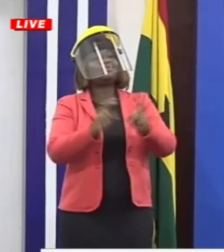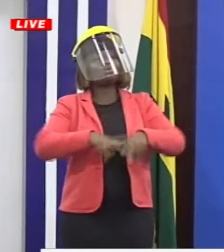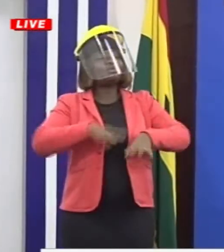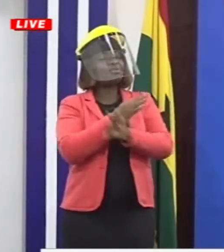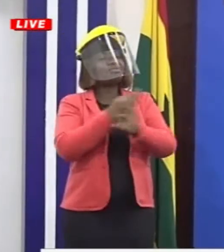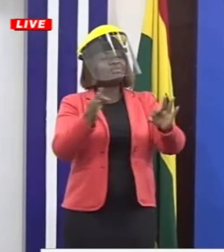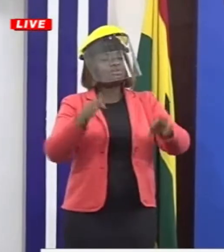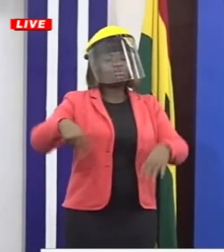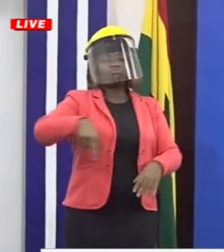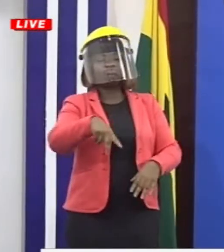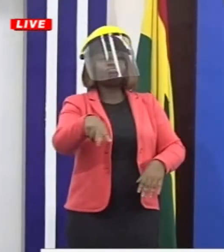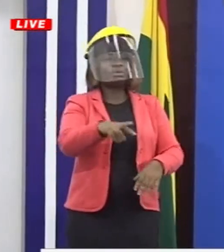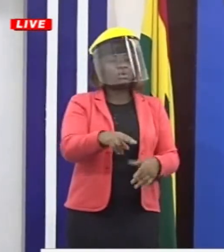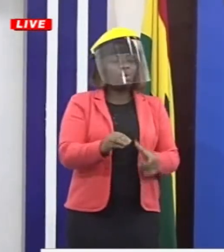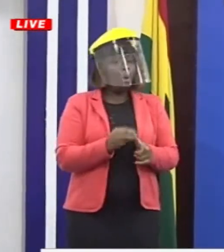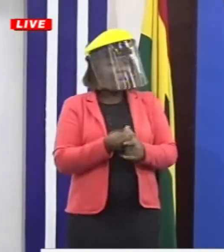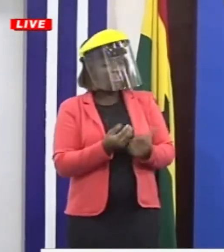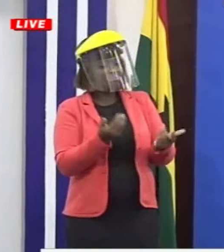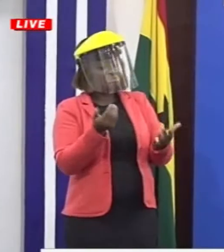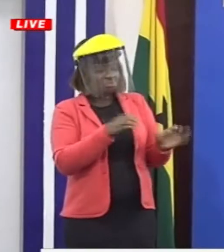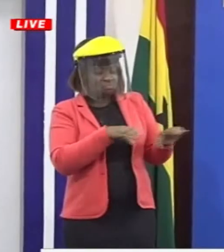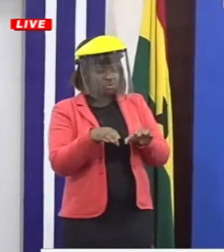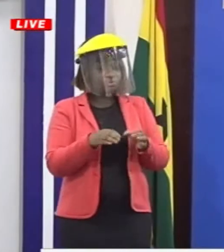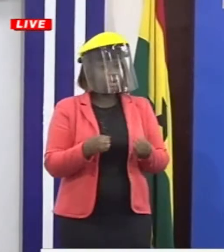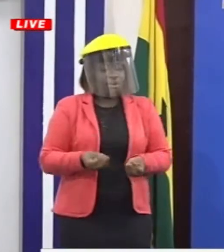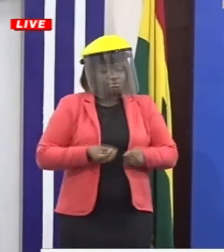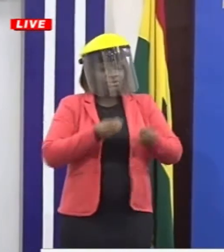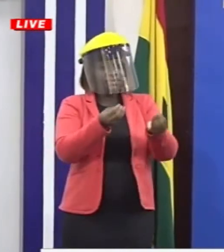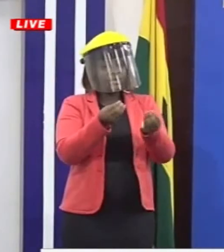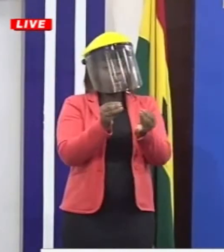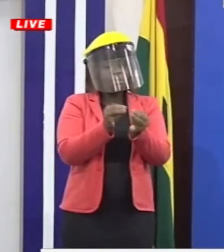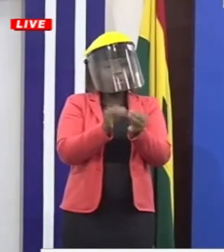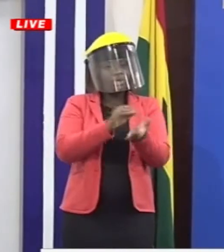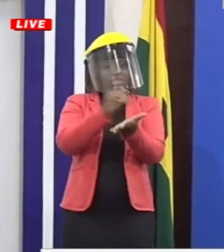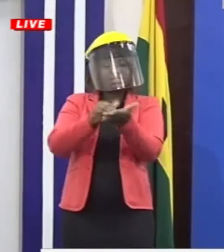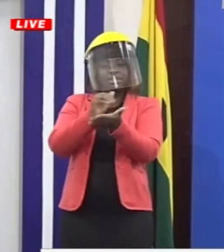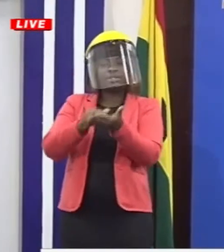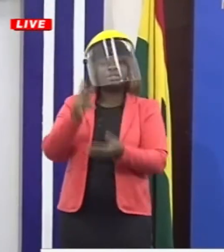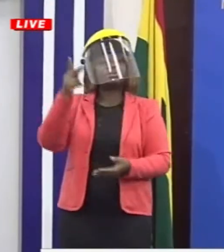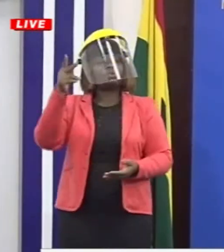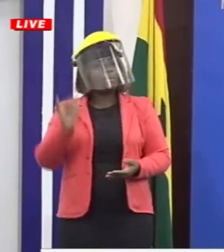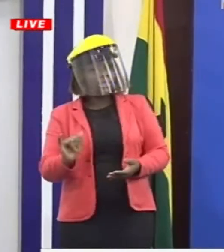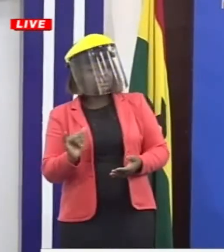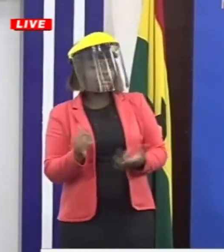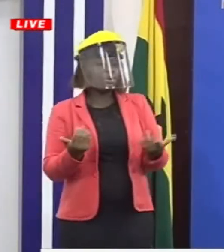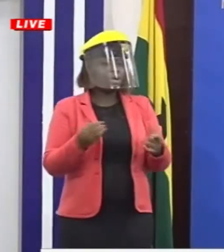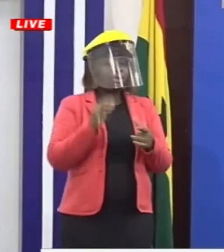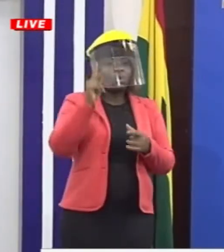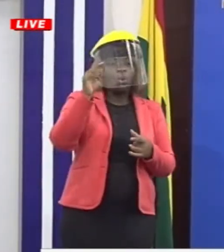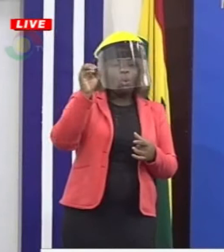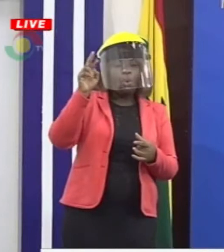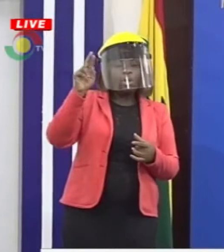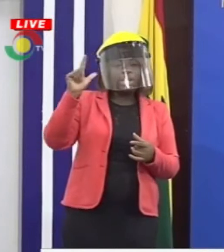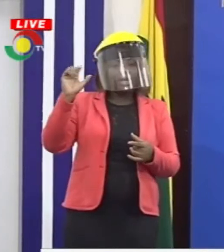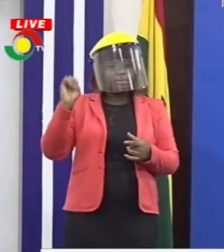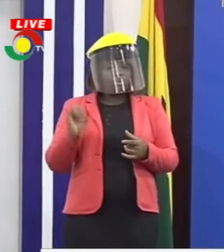Have we moved to provide EXO facilities at Kumasi? Is it true that the Kolibu facility that was being put up has been abandoned